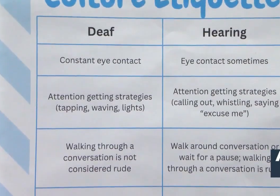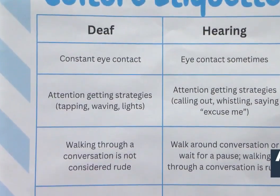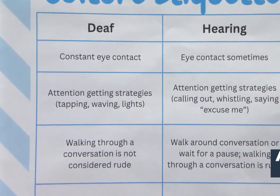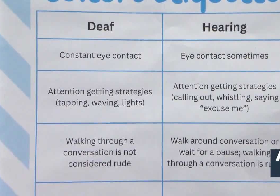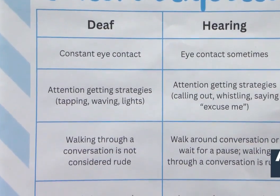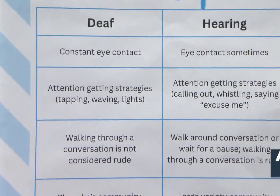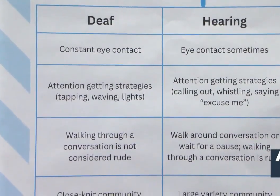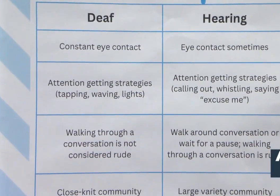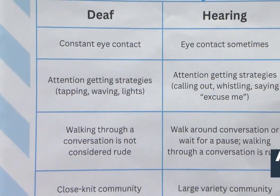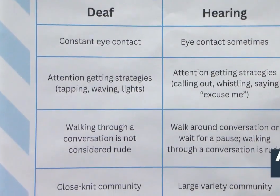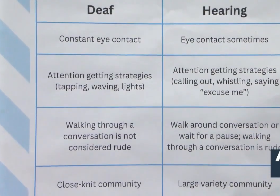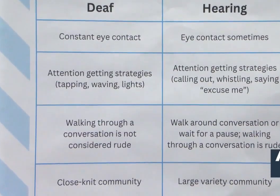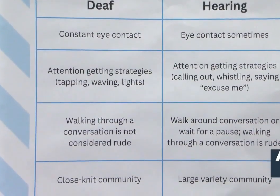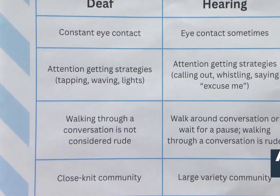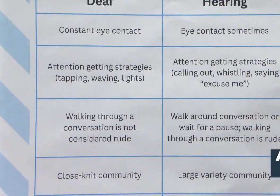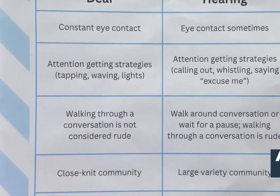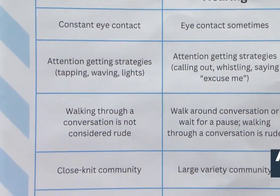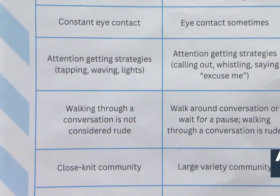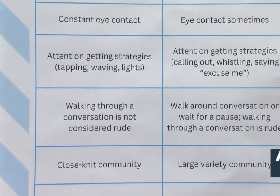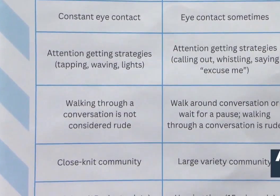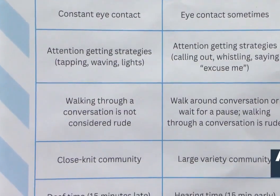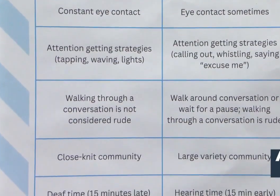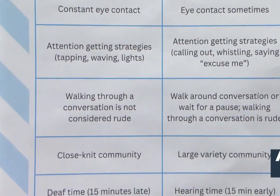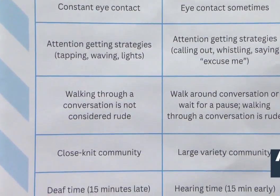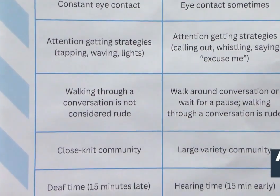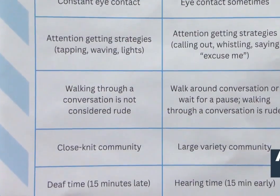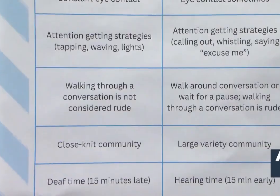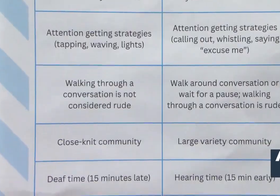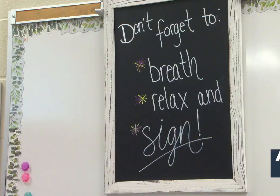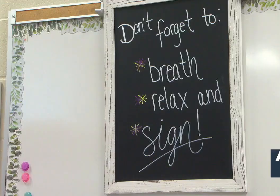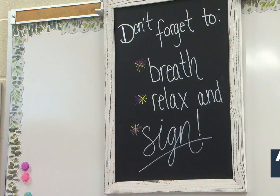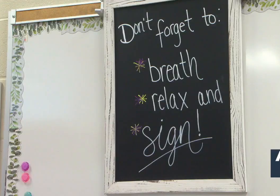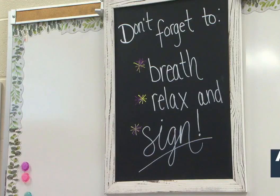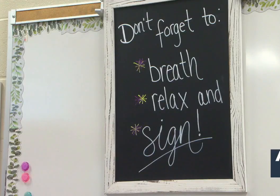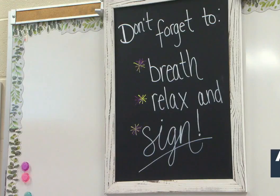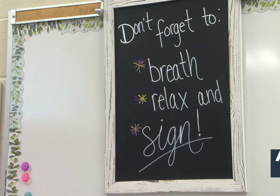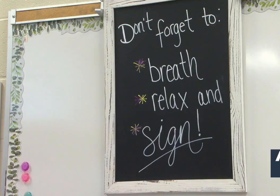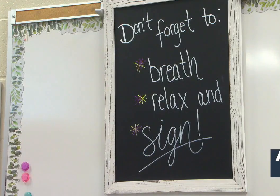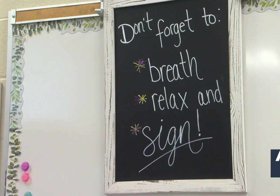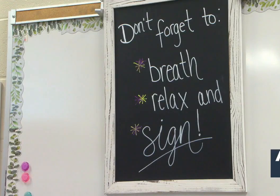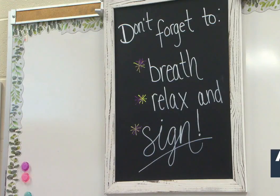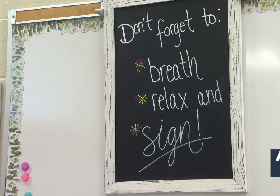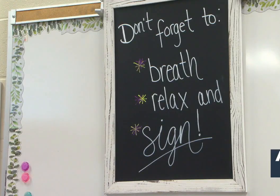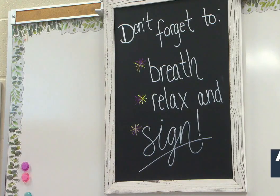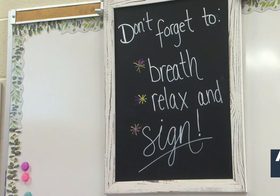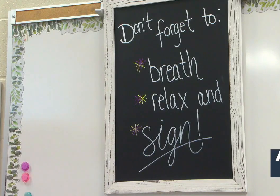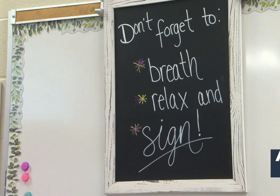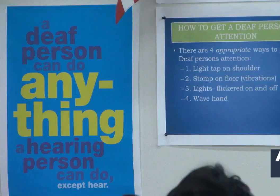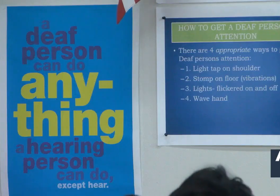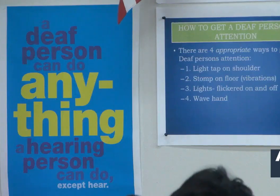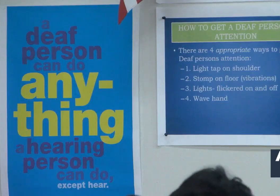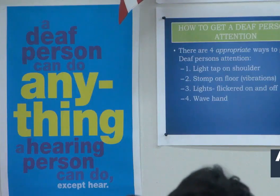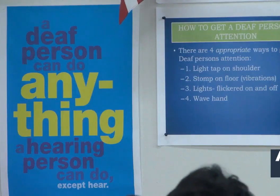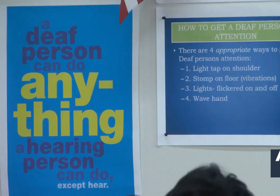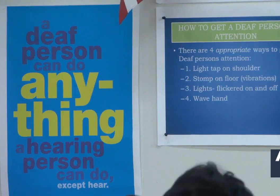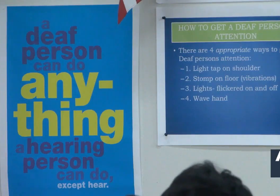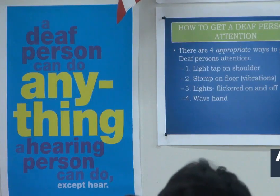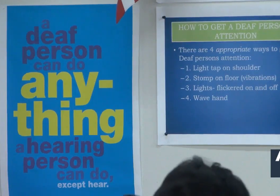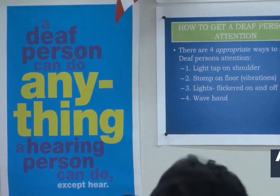bit more, having deaf awareness and cherishing the language. That way they can communicate effectively and see the world in a different way.